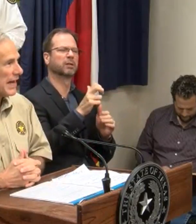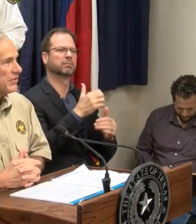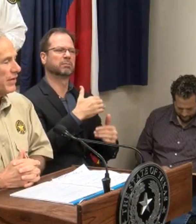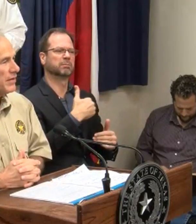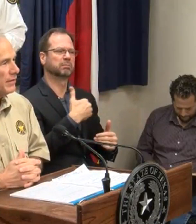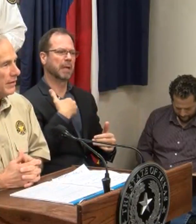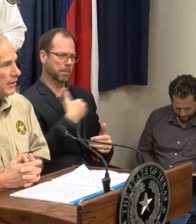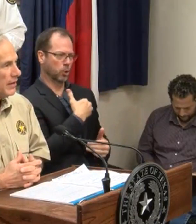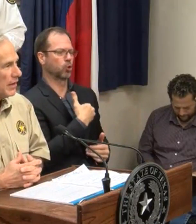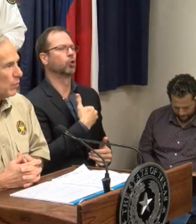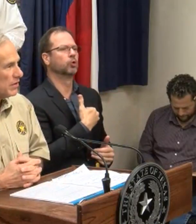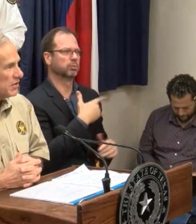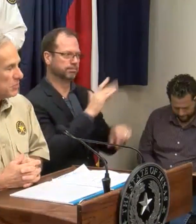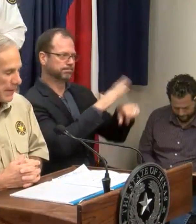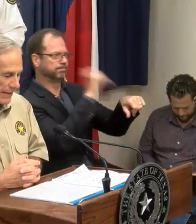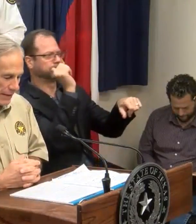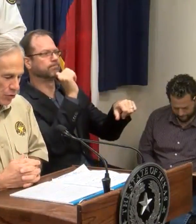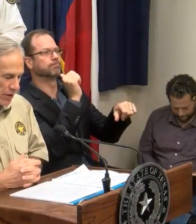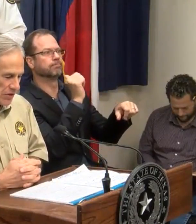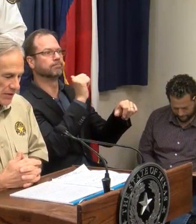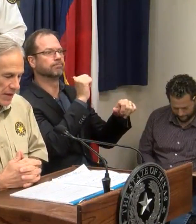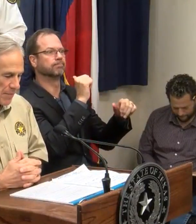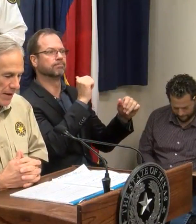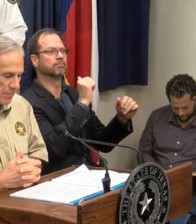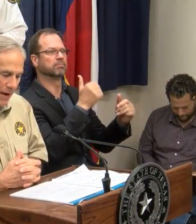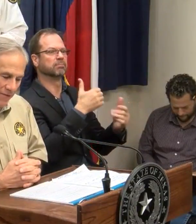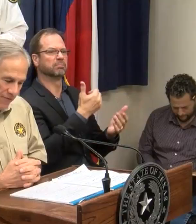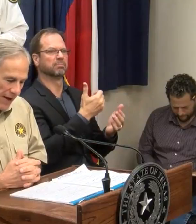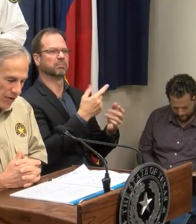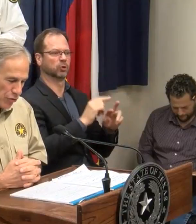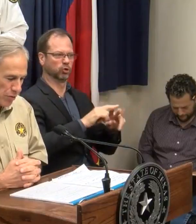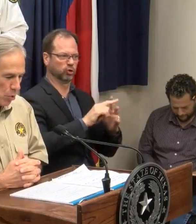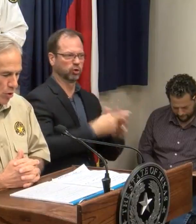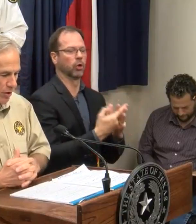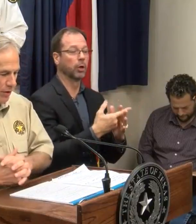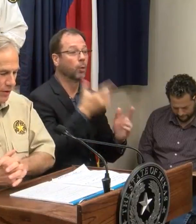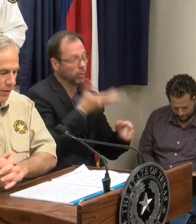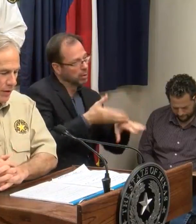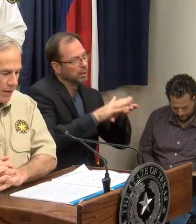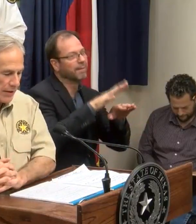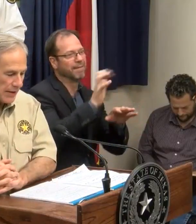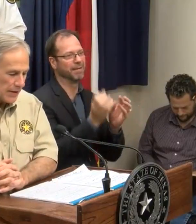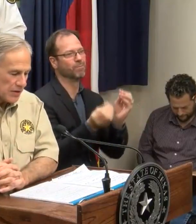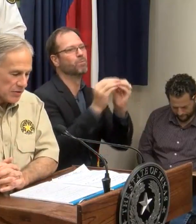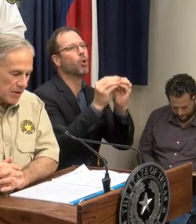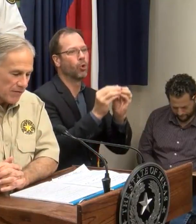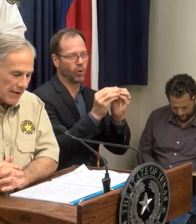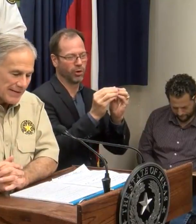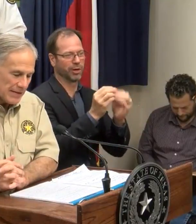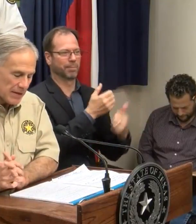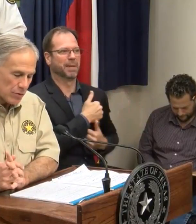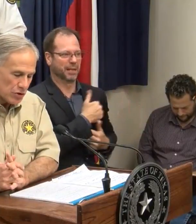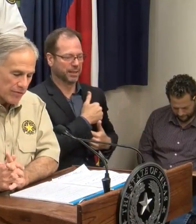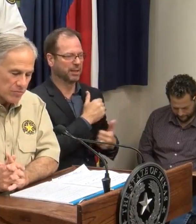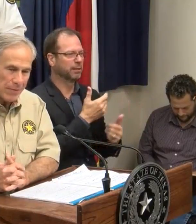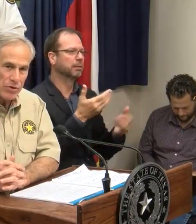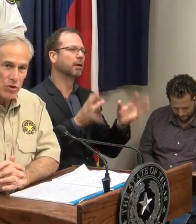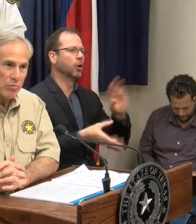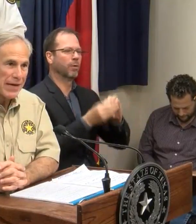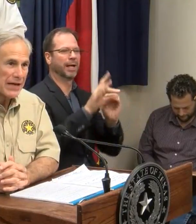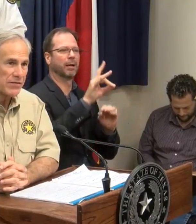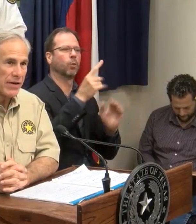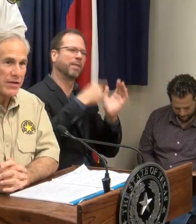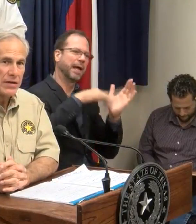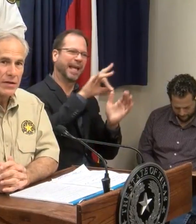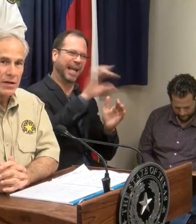are currently activated, and we anticipate increasing that amount by 500 more, getting us above 1,800 service members